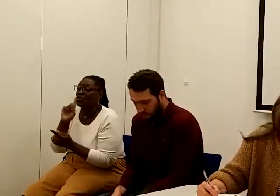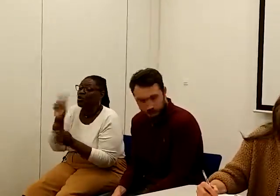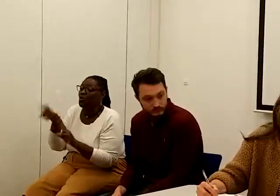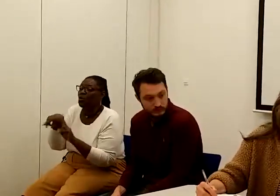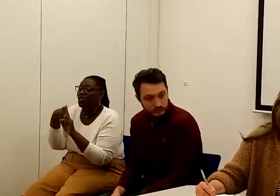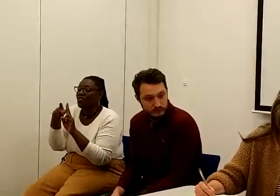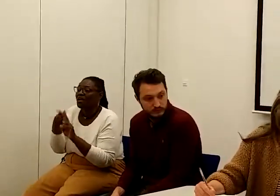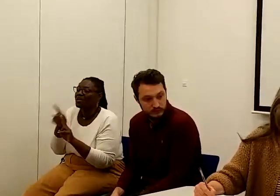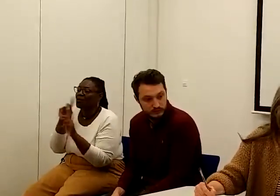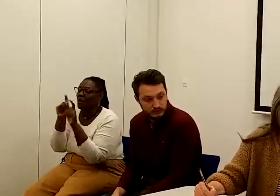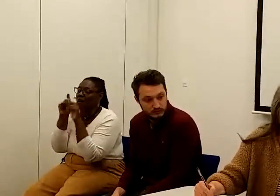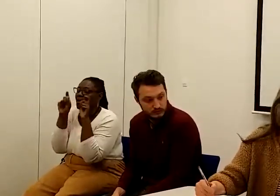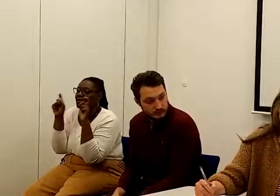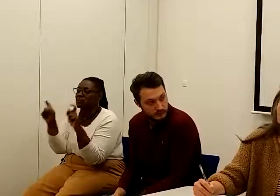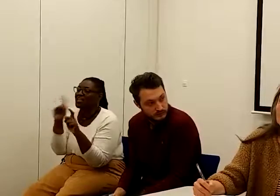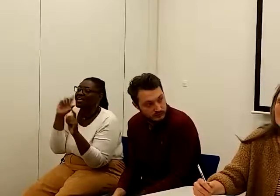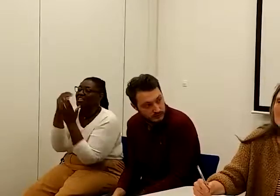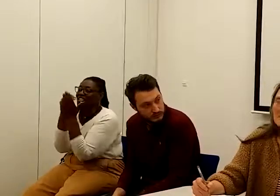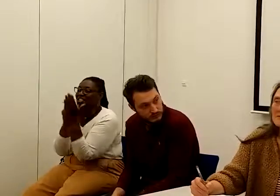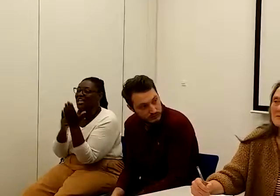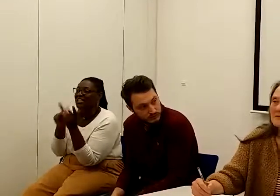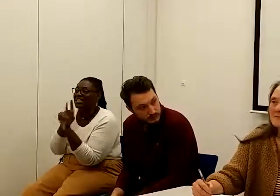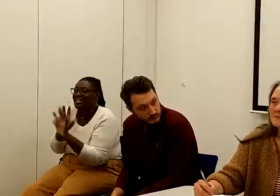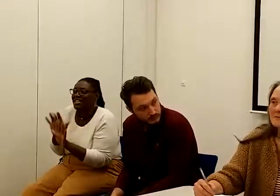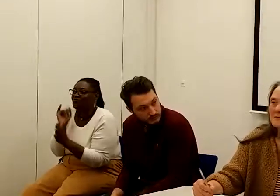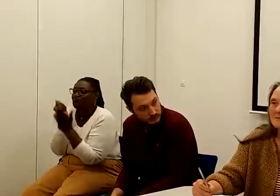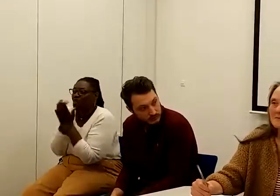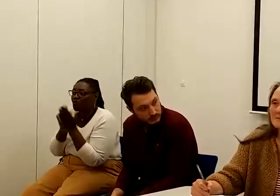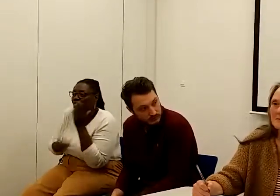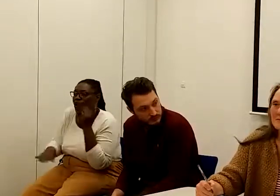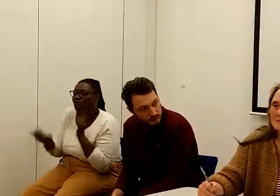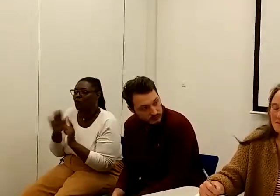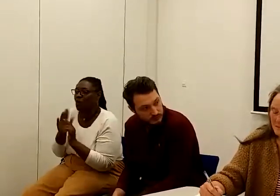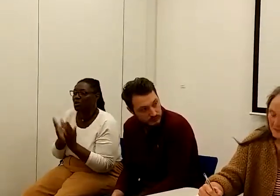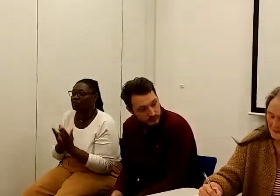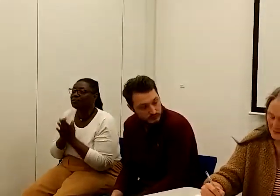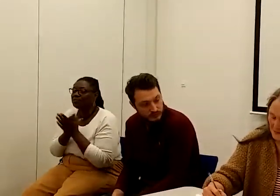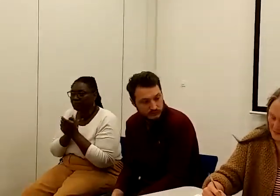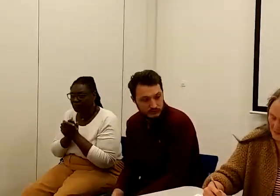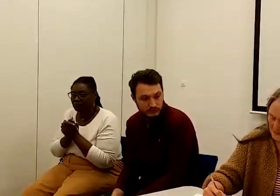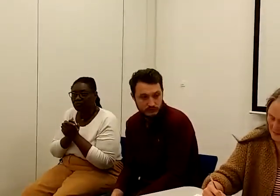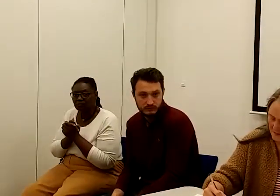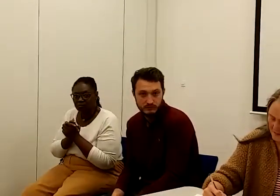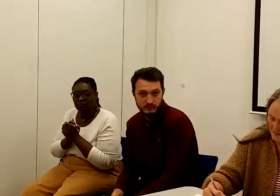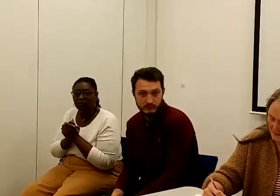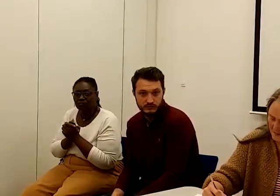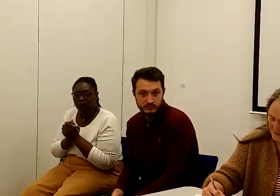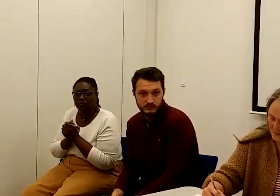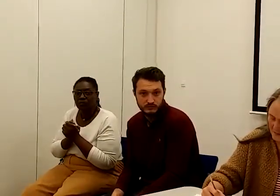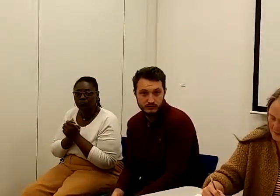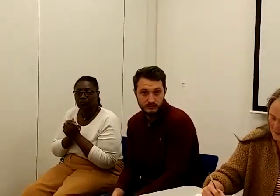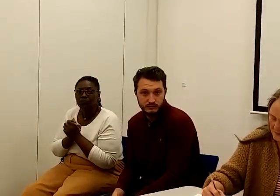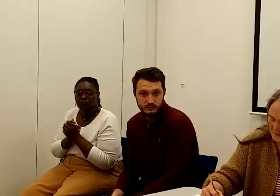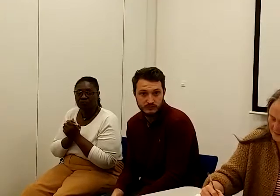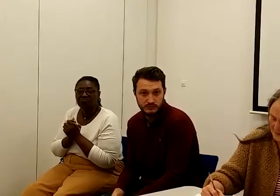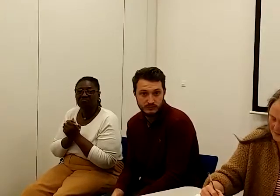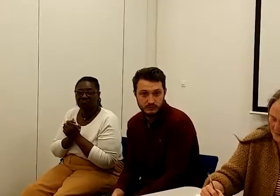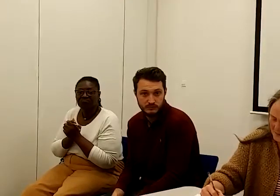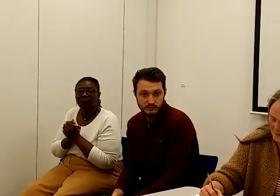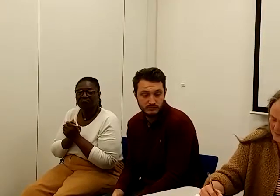with the line underneath, conditionality is wrong for everyone. Are you going to be able to get that leaflet out? Yeah,